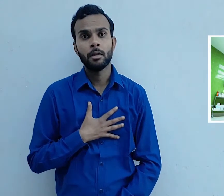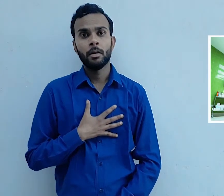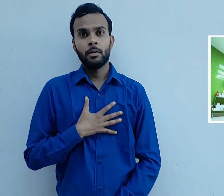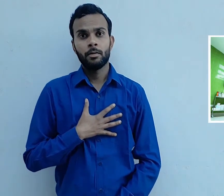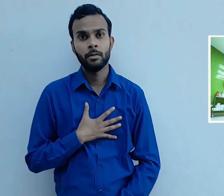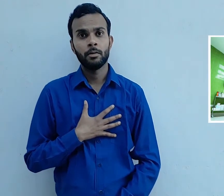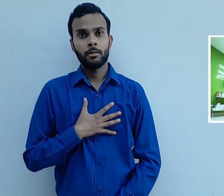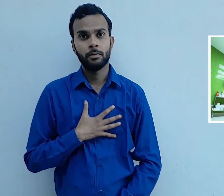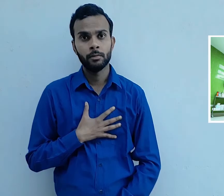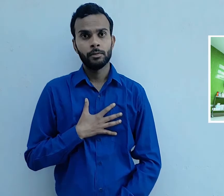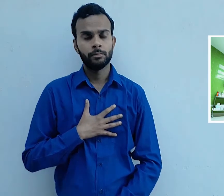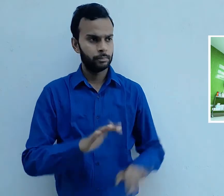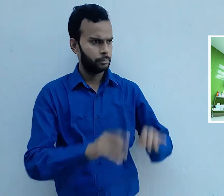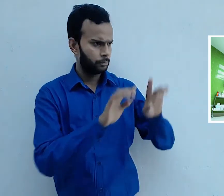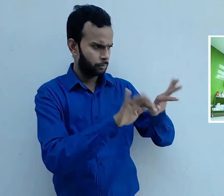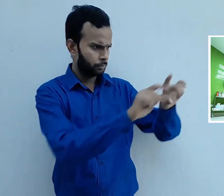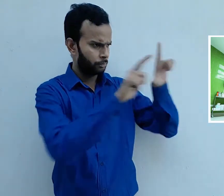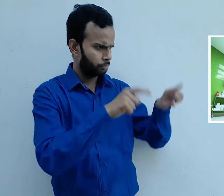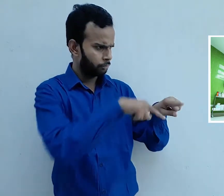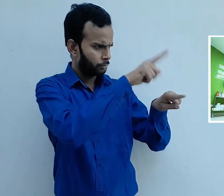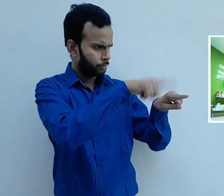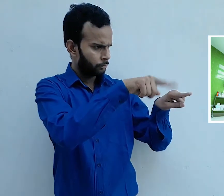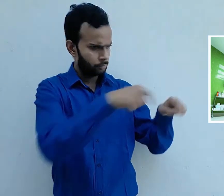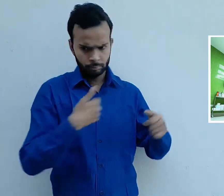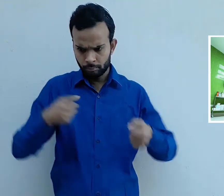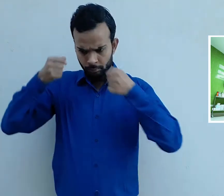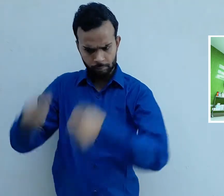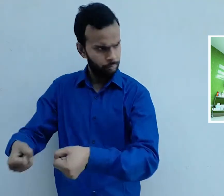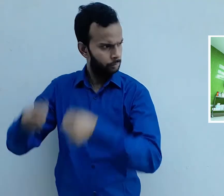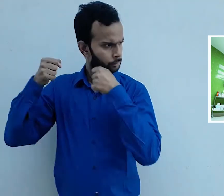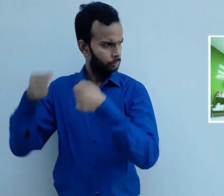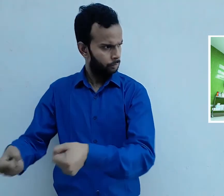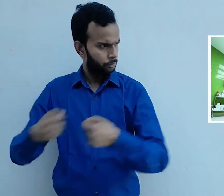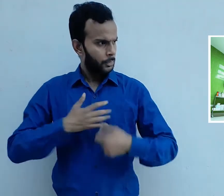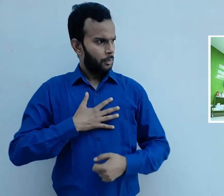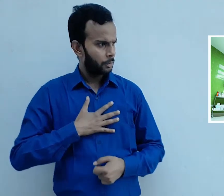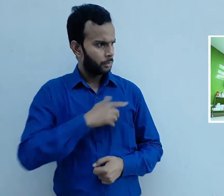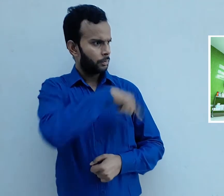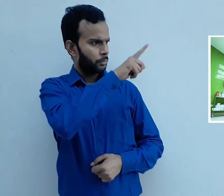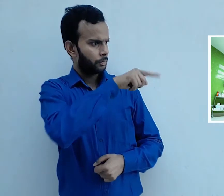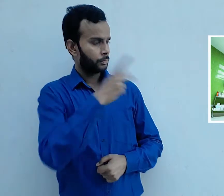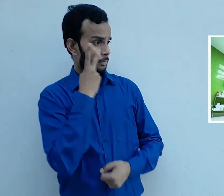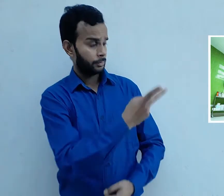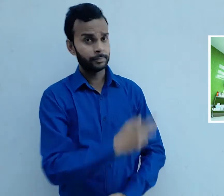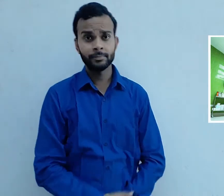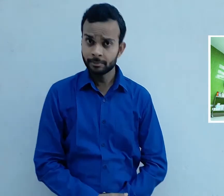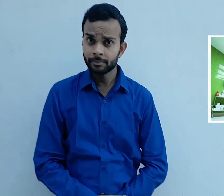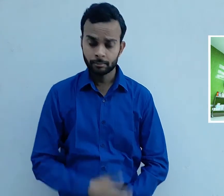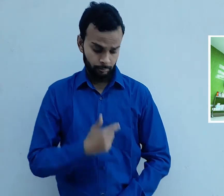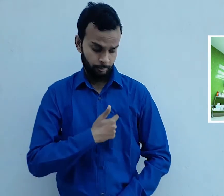technology related to computers is used vastly to maintain data of patients. Utilize computerized equipments to observe a patient's health